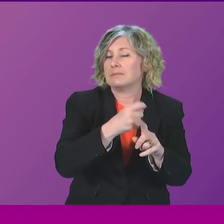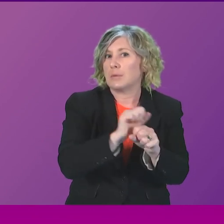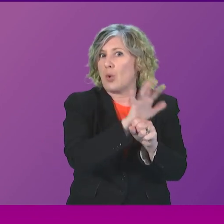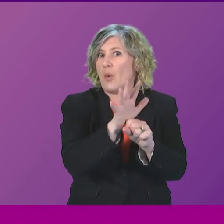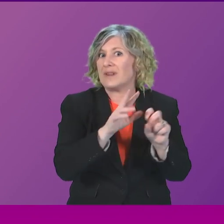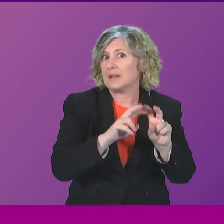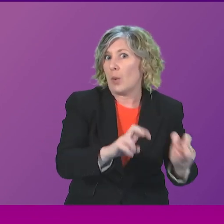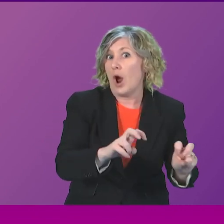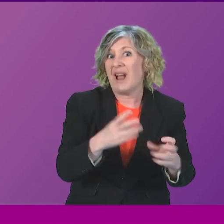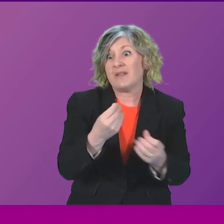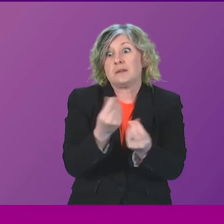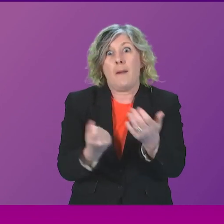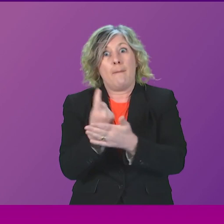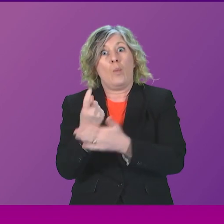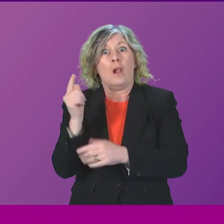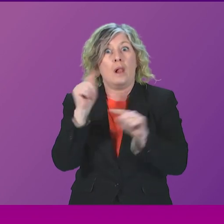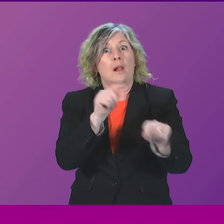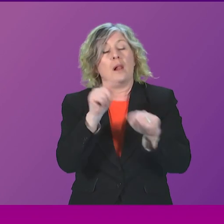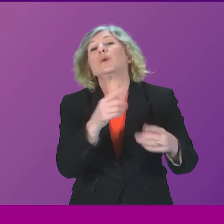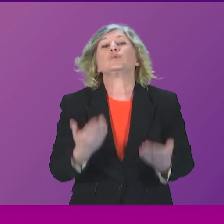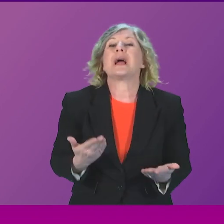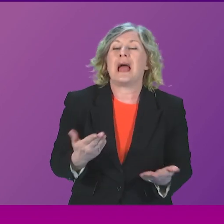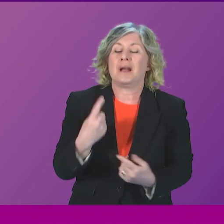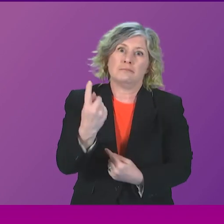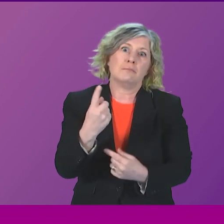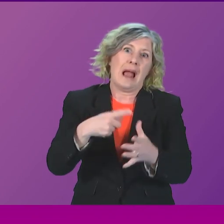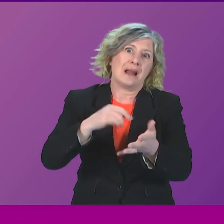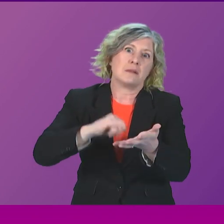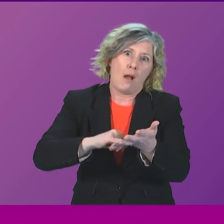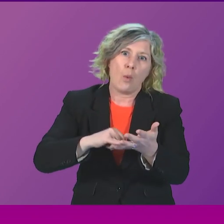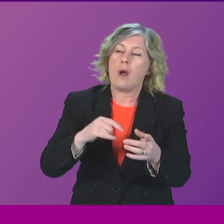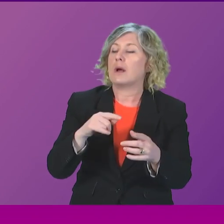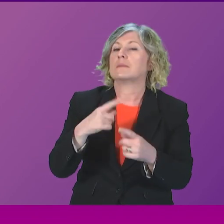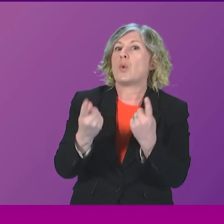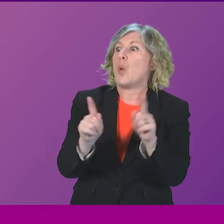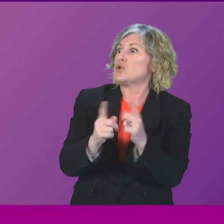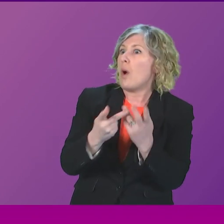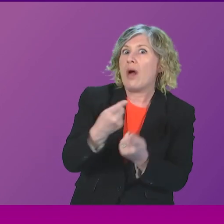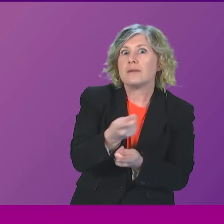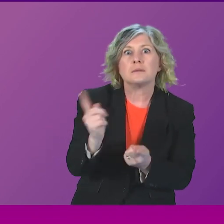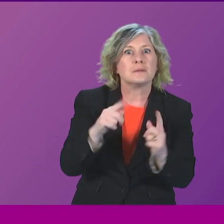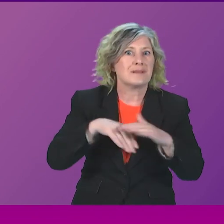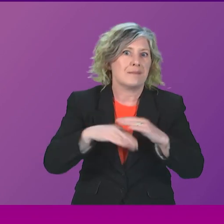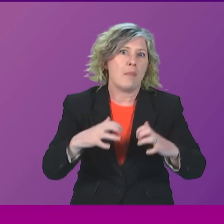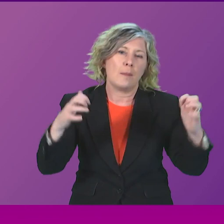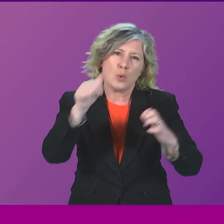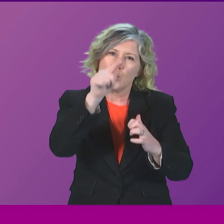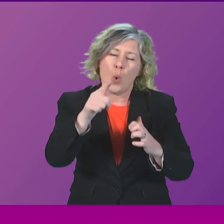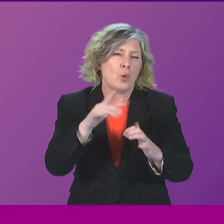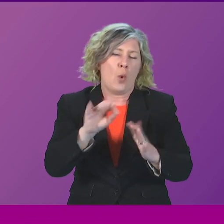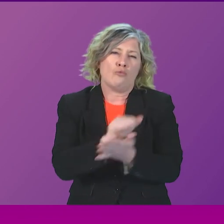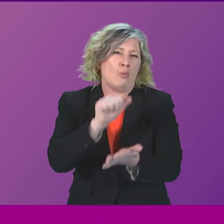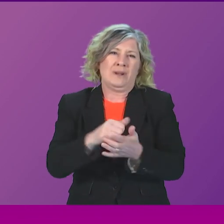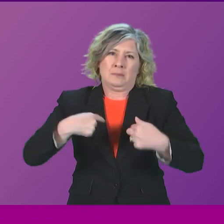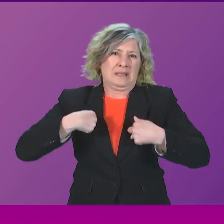Anna Sarwa, as an experienced member of this parliament, of course, will know that it would be inappropriate for me as a First Minister, deeply inappropriate